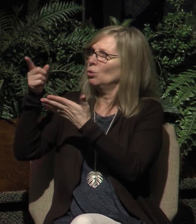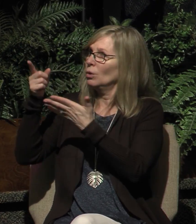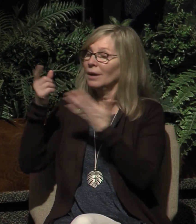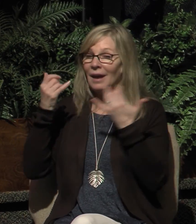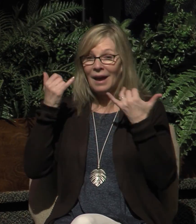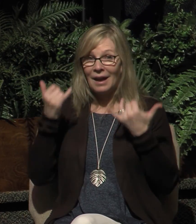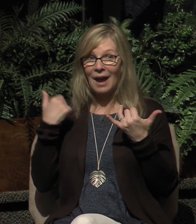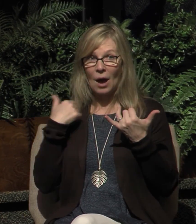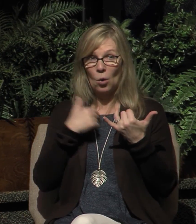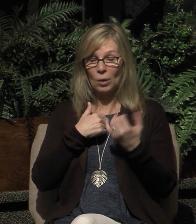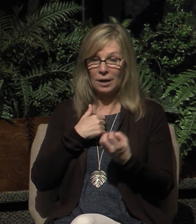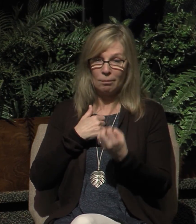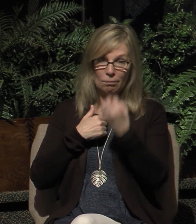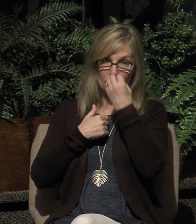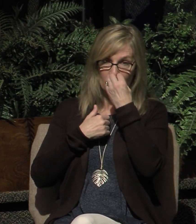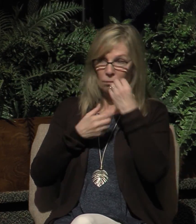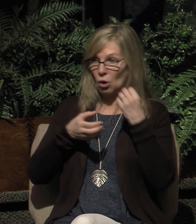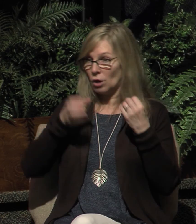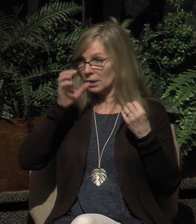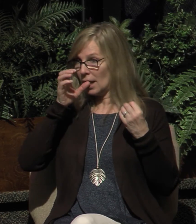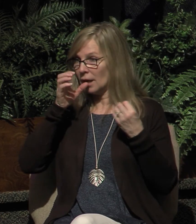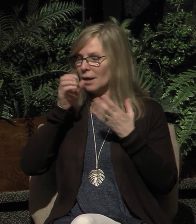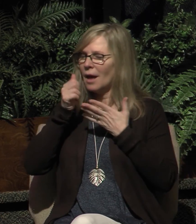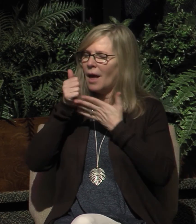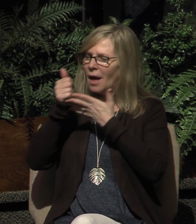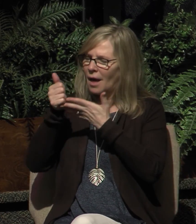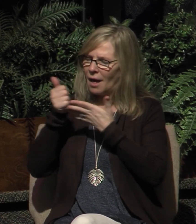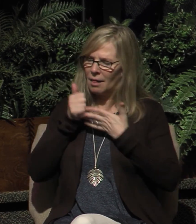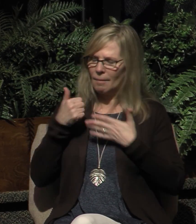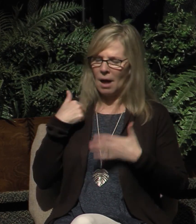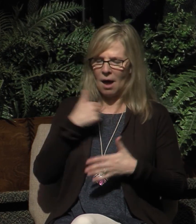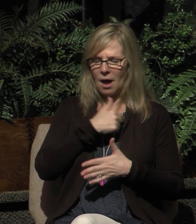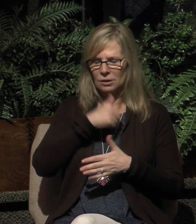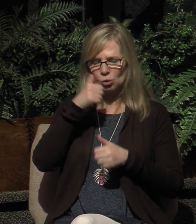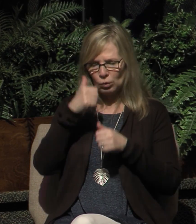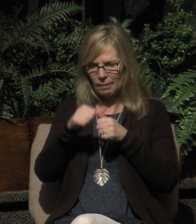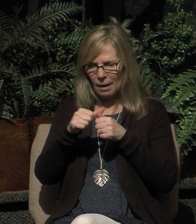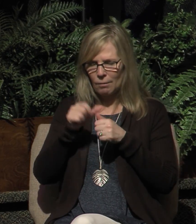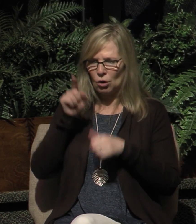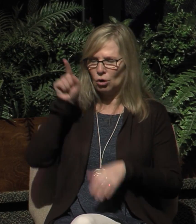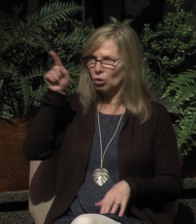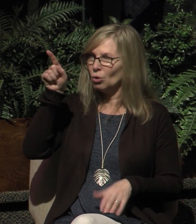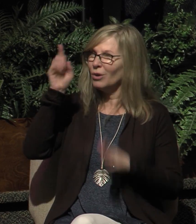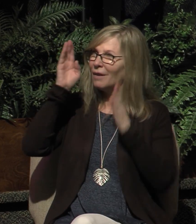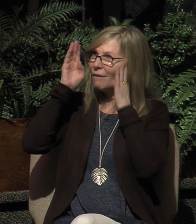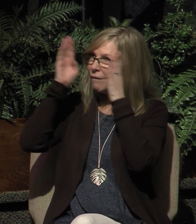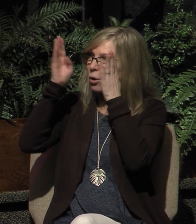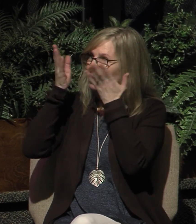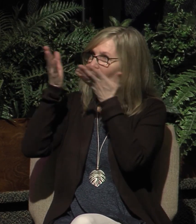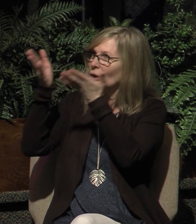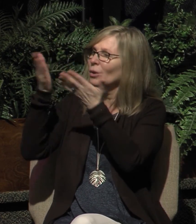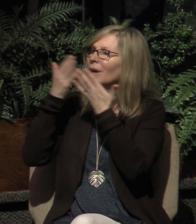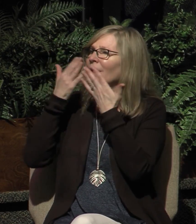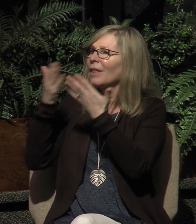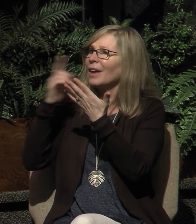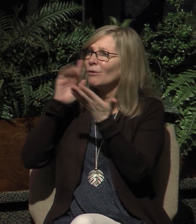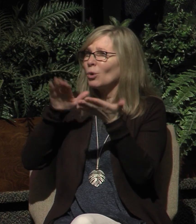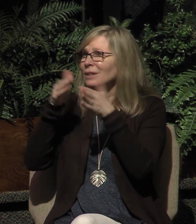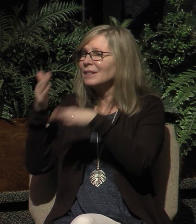of your supper help us to remember you Lord to focus on you we thank you for dying for our sins